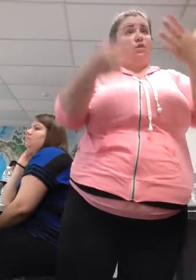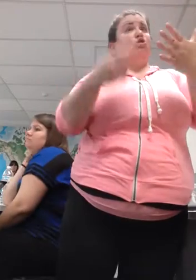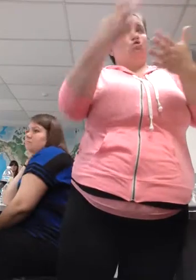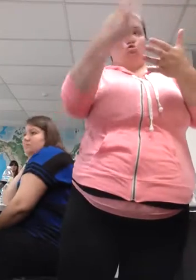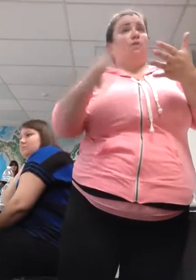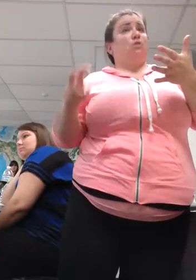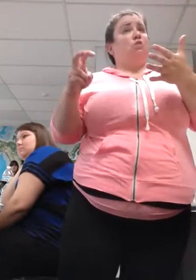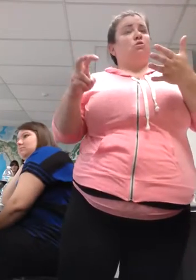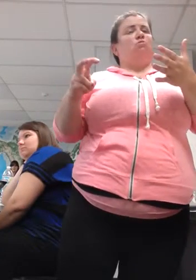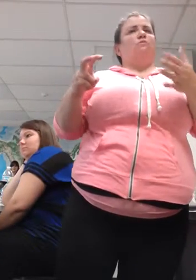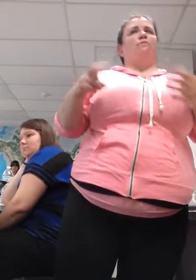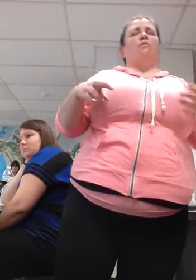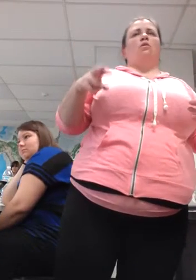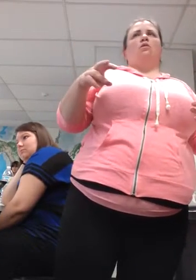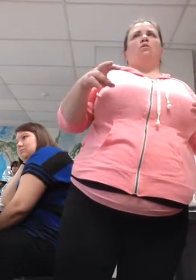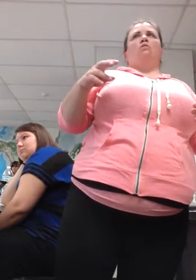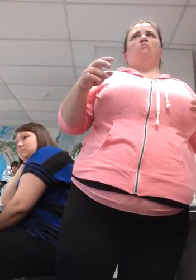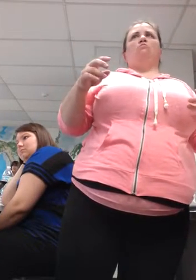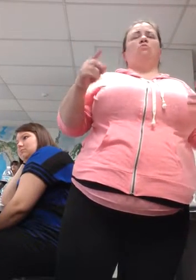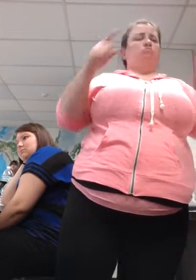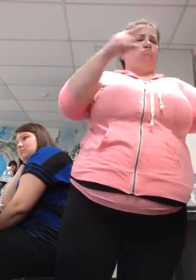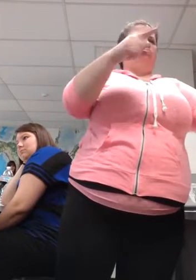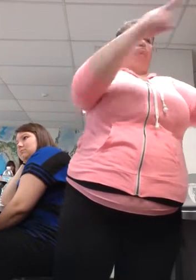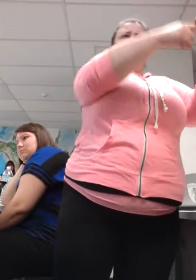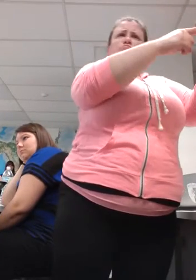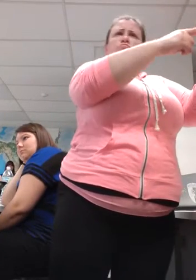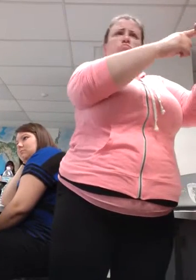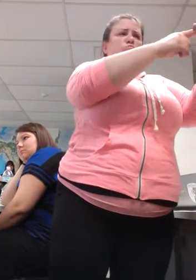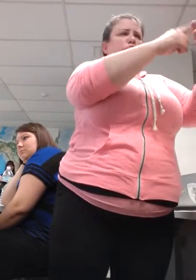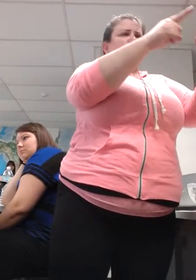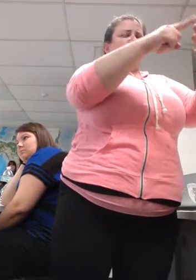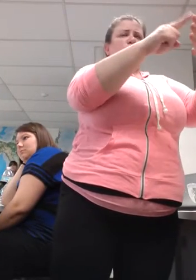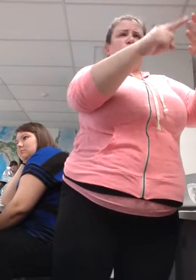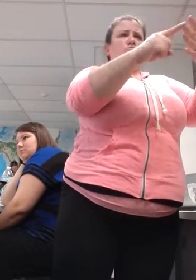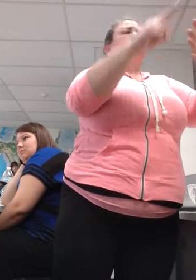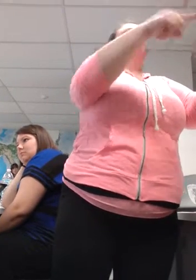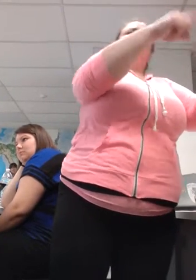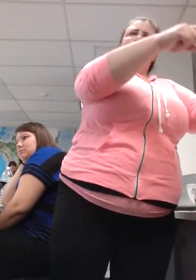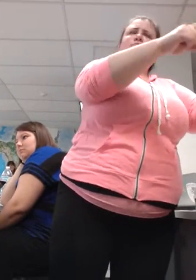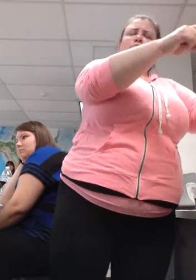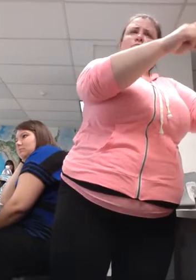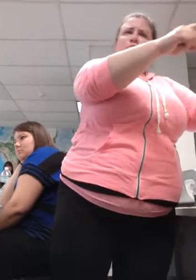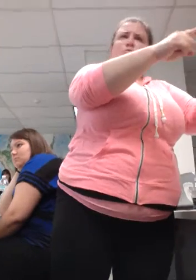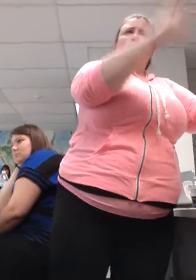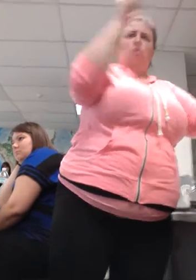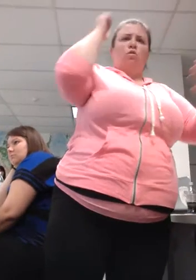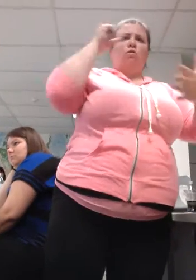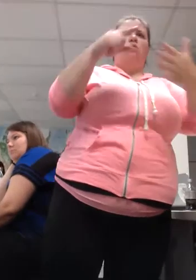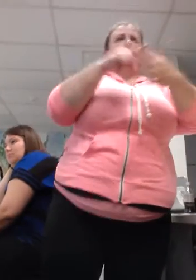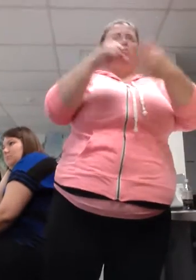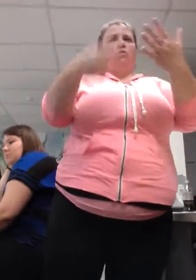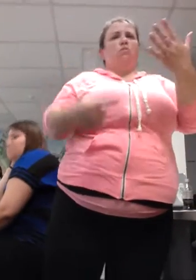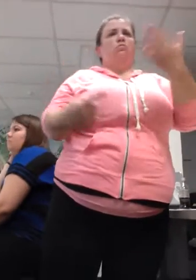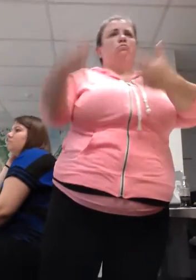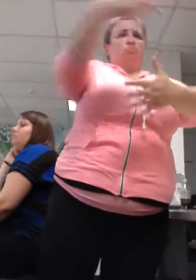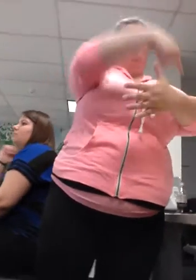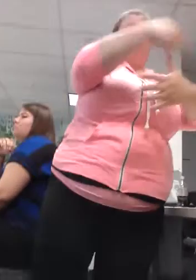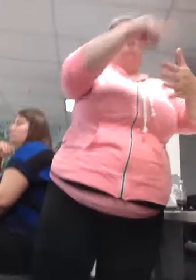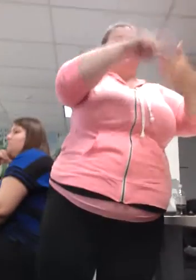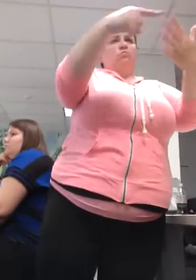Referencing, referring back. Remember, I just talked about that man. It might not have been something that the speaker